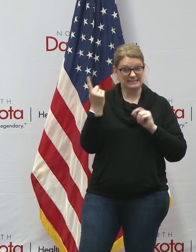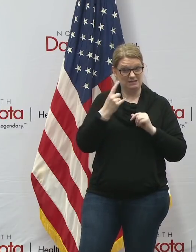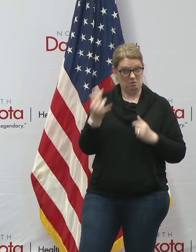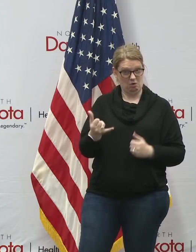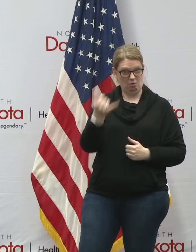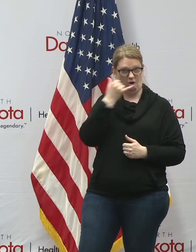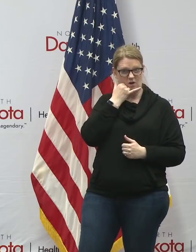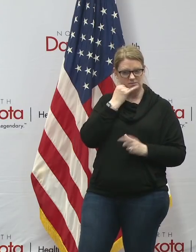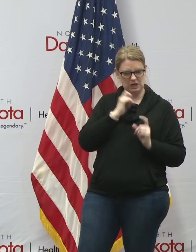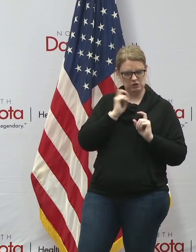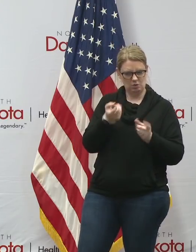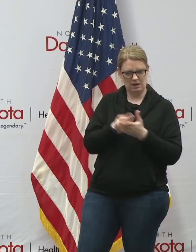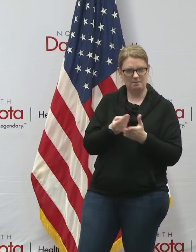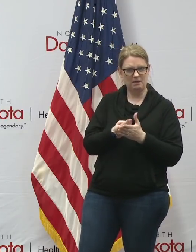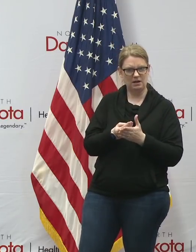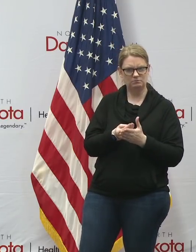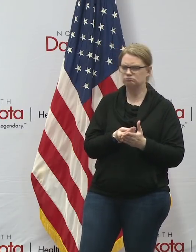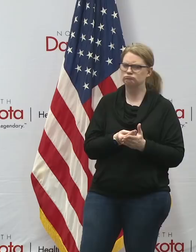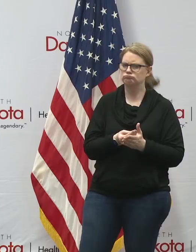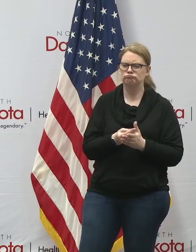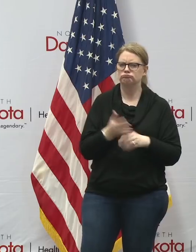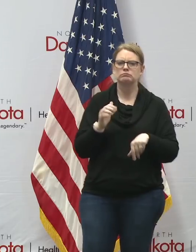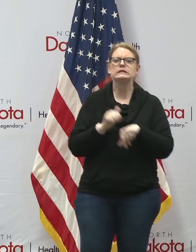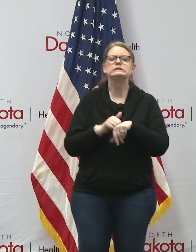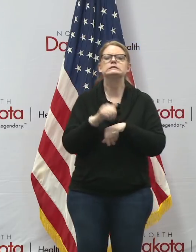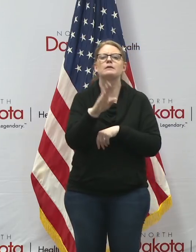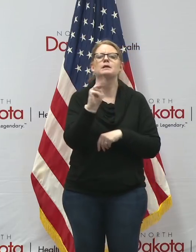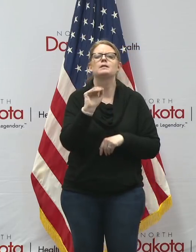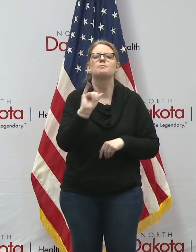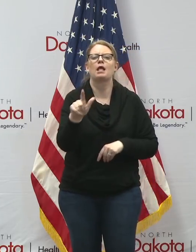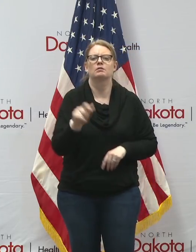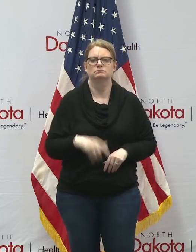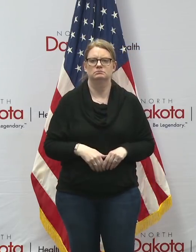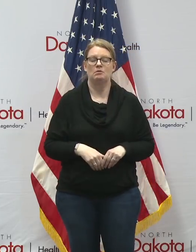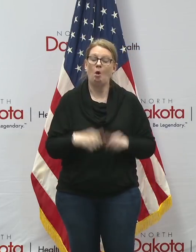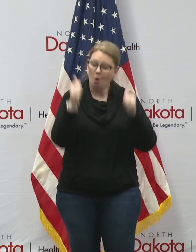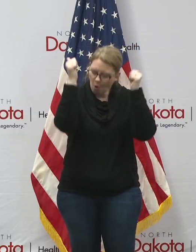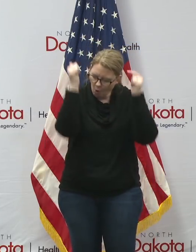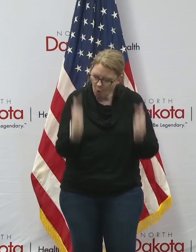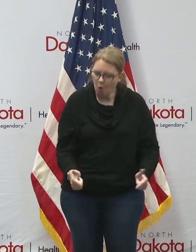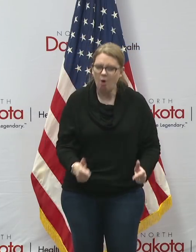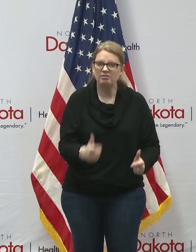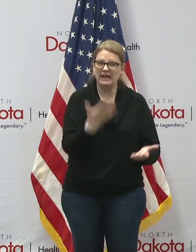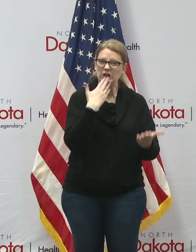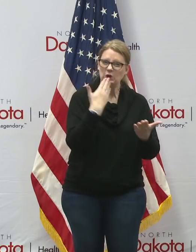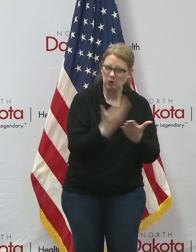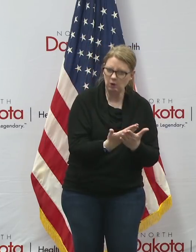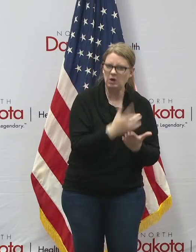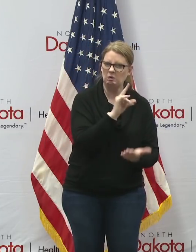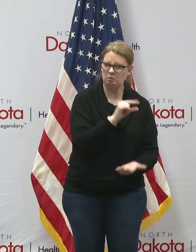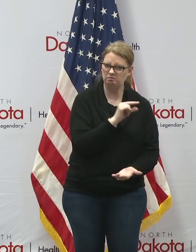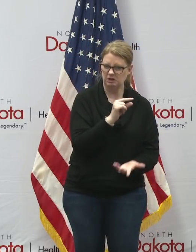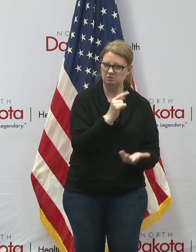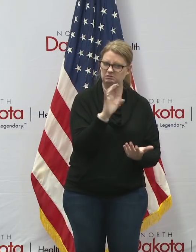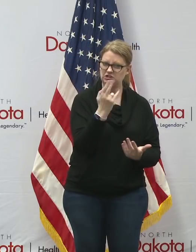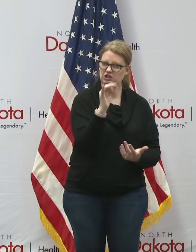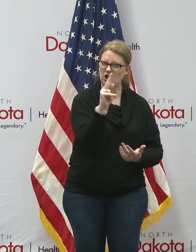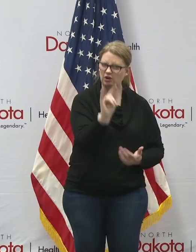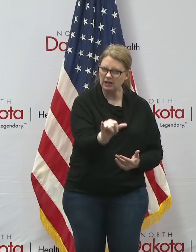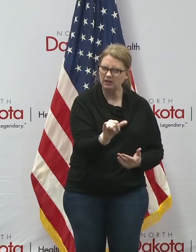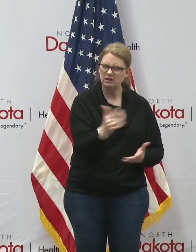me on the telephone send me something in the mail every legitimate charity will send you something in the mail if you ask